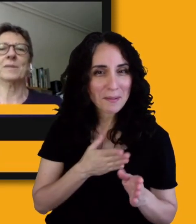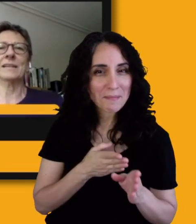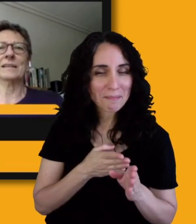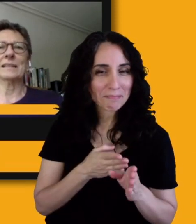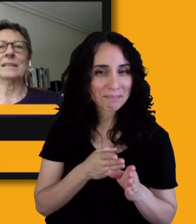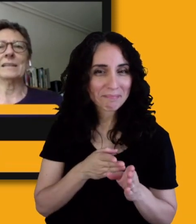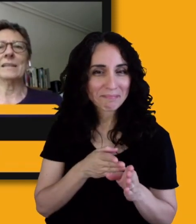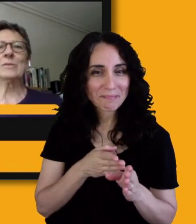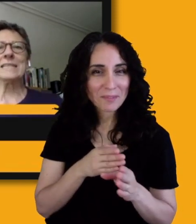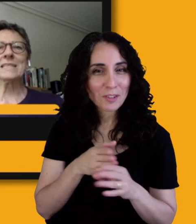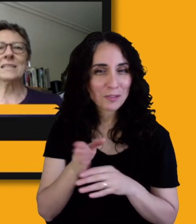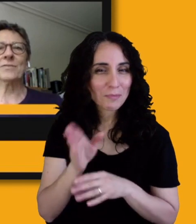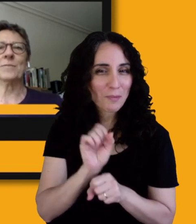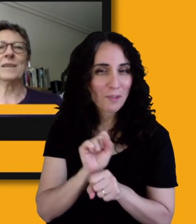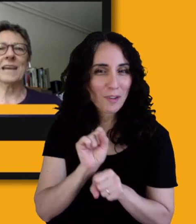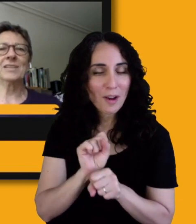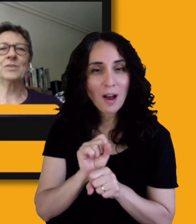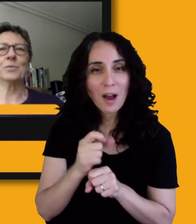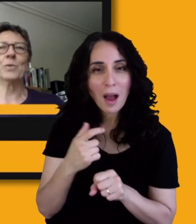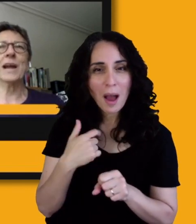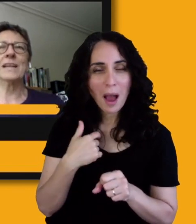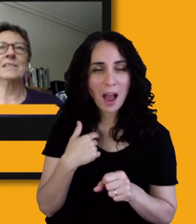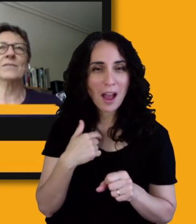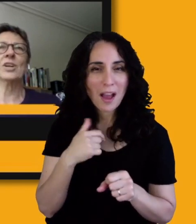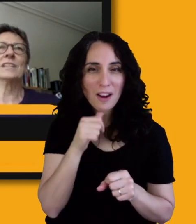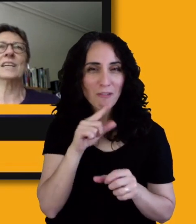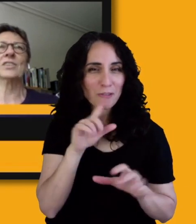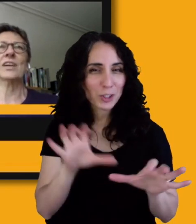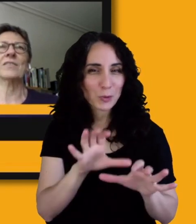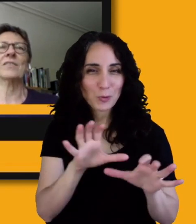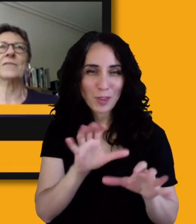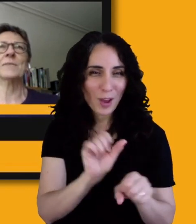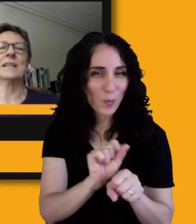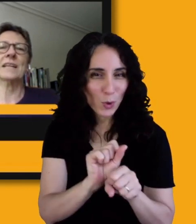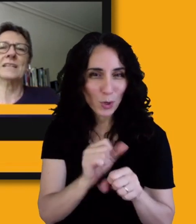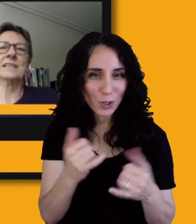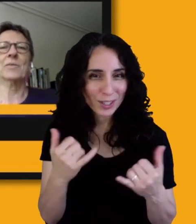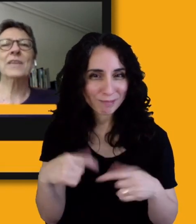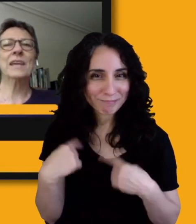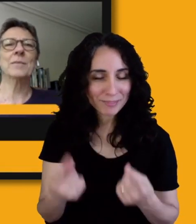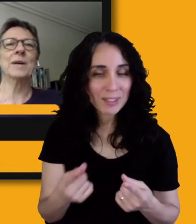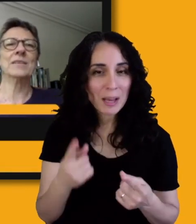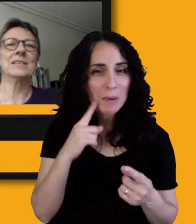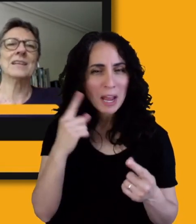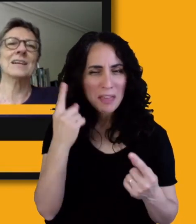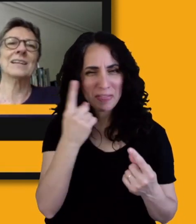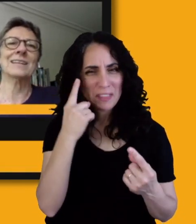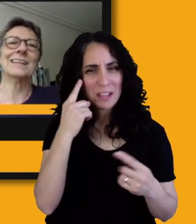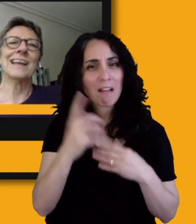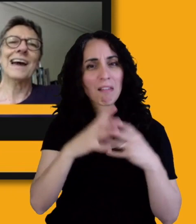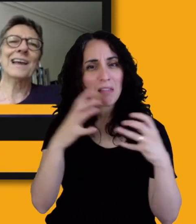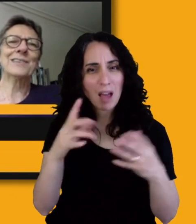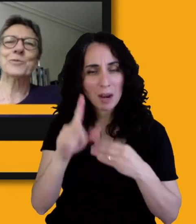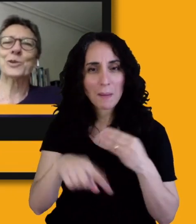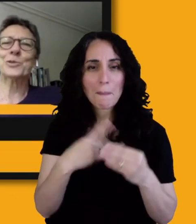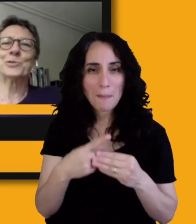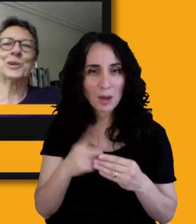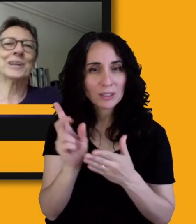distant from the actual practice of architecture. I've spent a lot of time thinking about design and how does the world work,